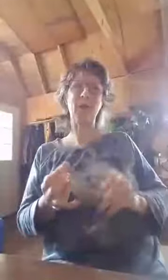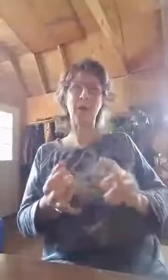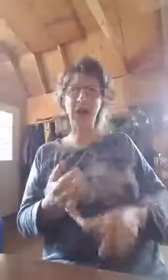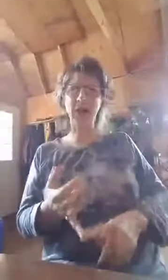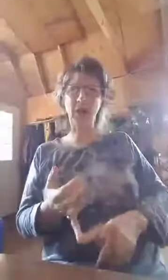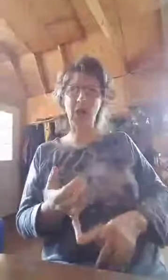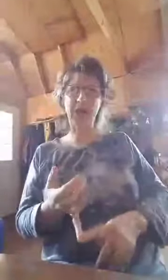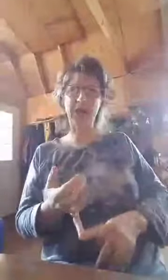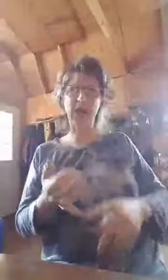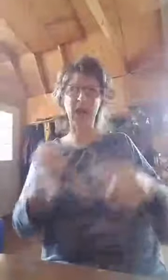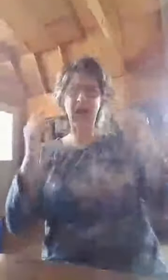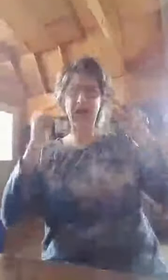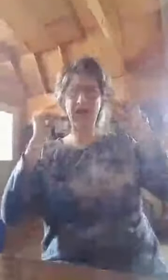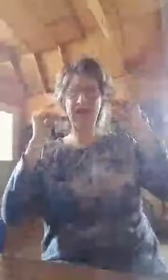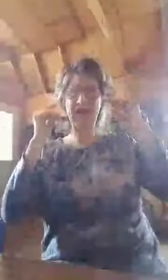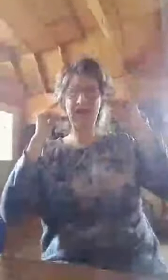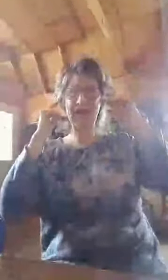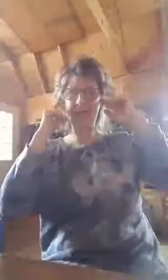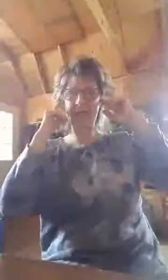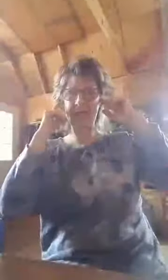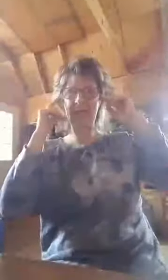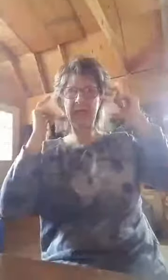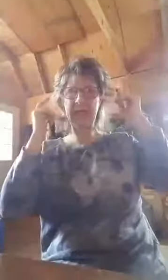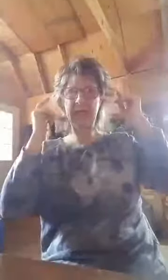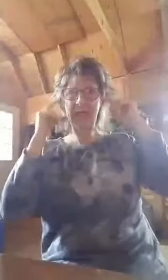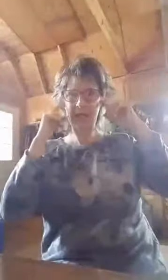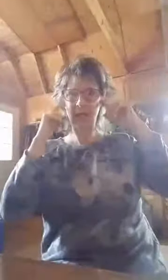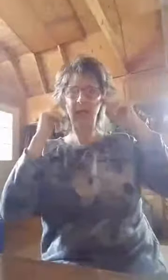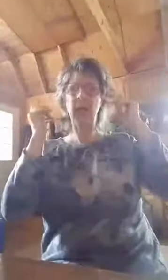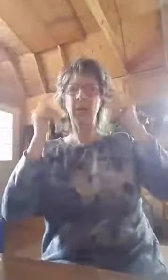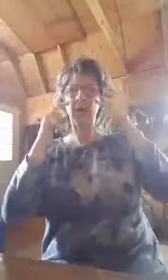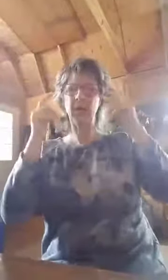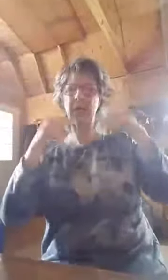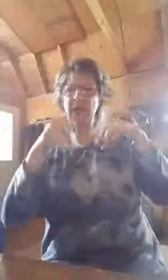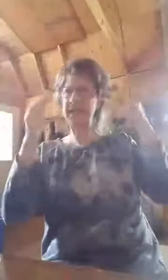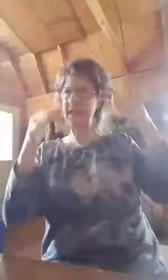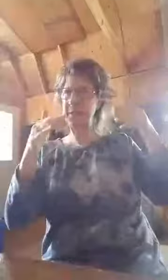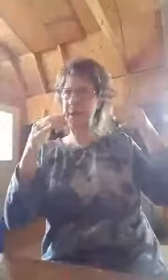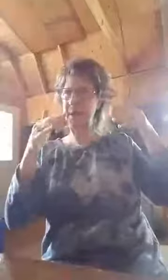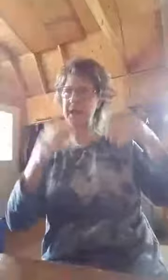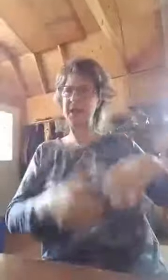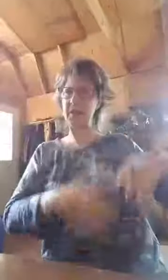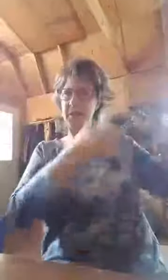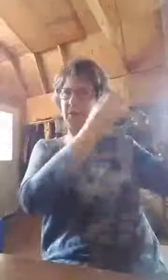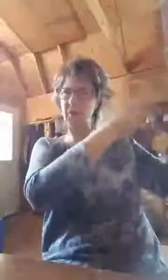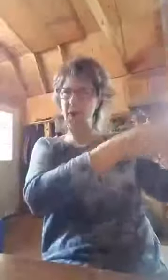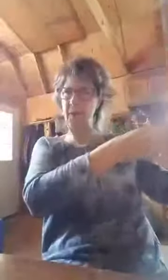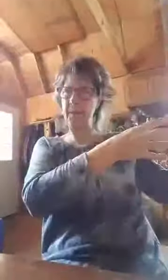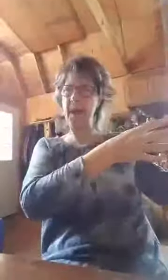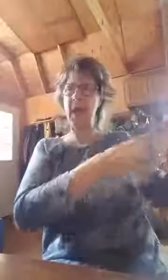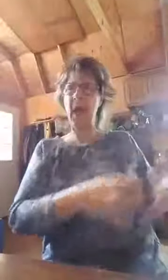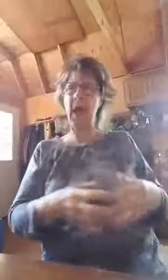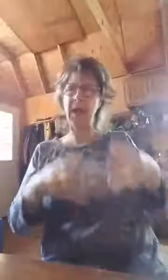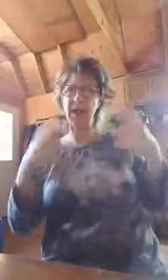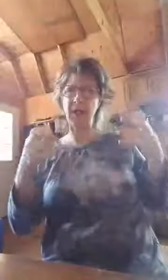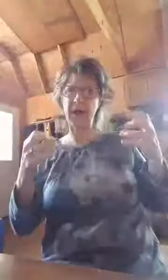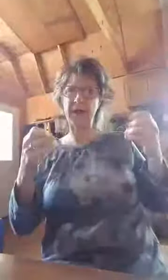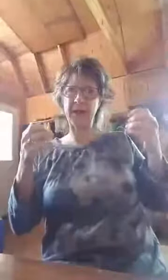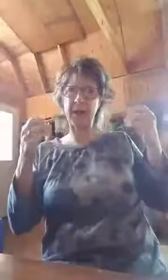the mind of Christ that I can see, hear, feel, taste, and smell in the spirit realm. I confess and